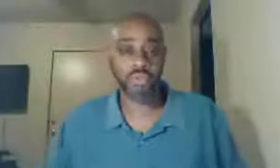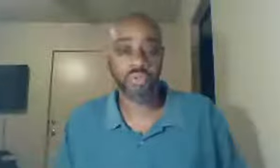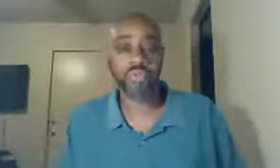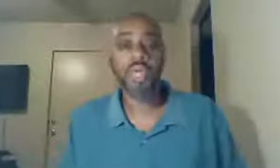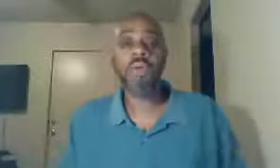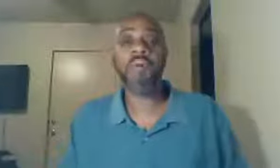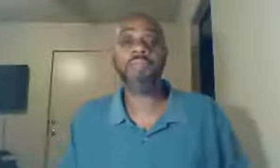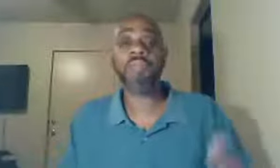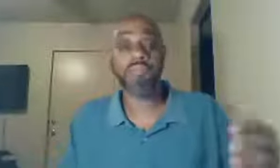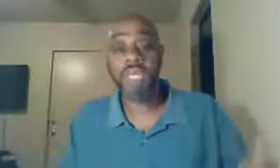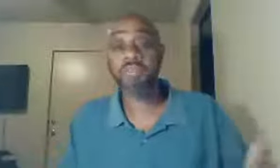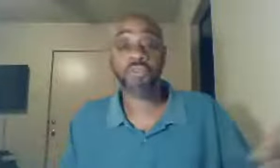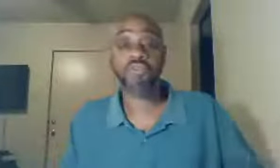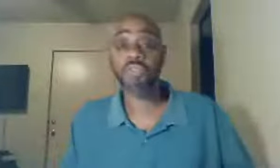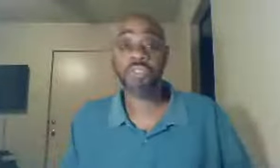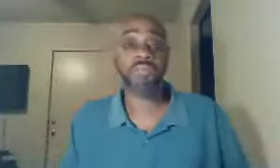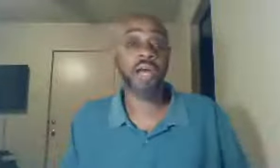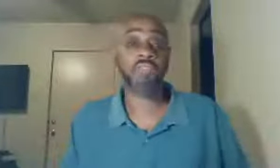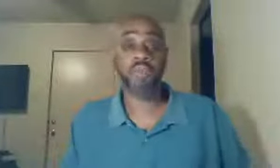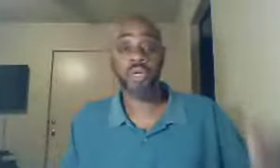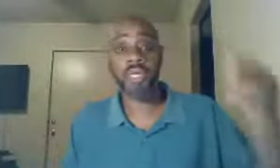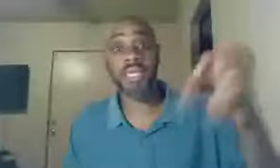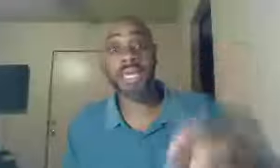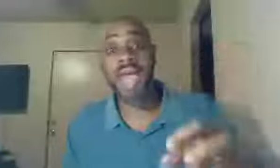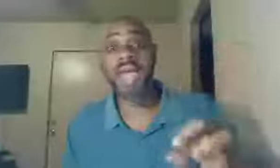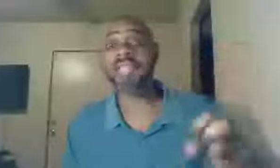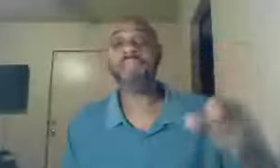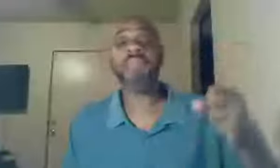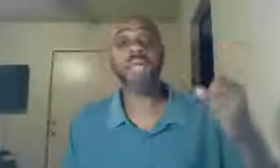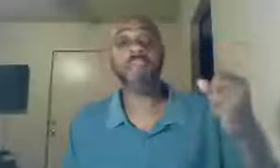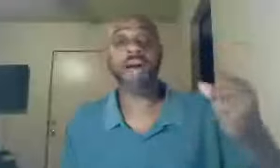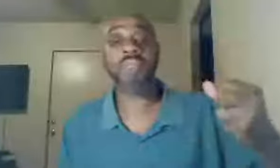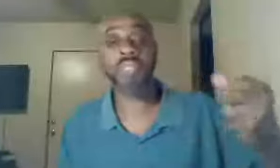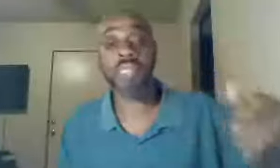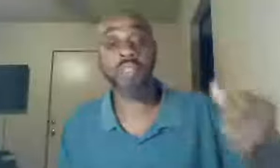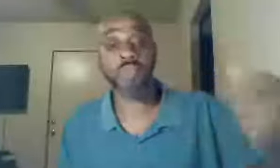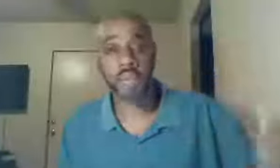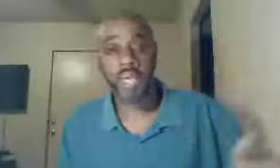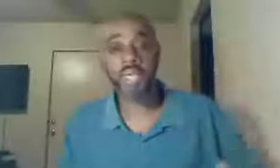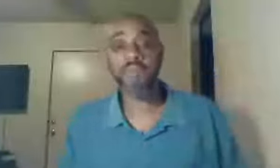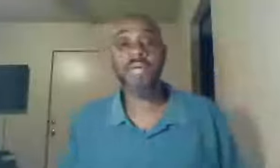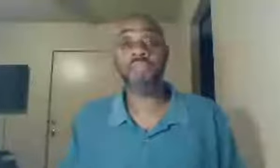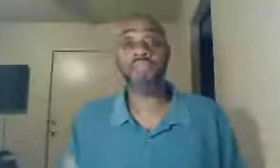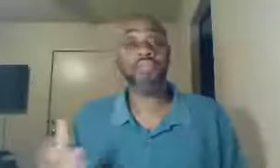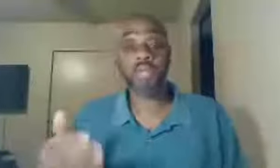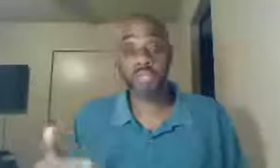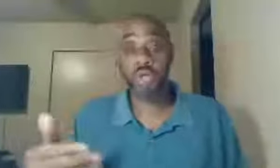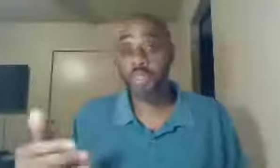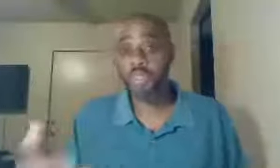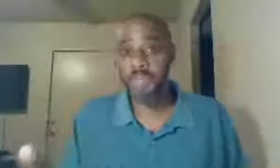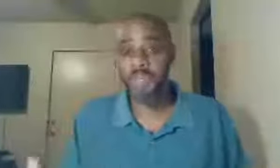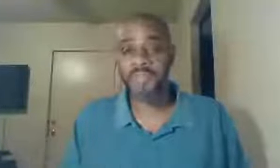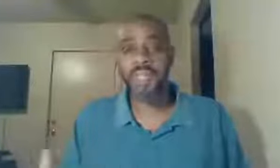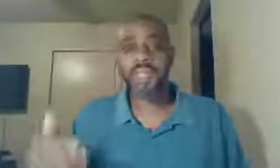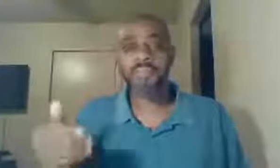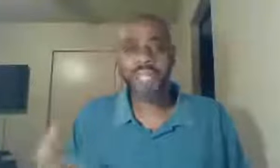school, but be faithful students, of God's word, he added, about the need to pray, and to trust the Holy Spirit, but